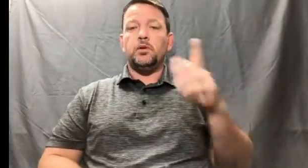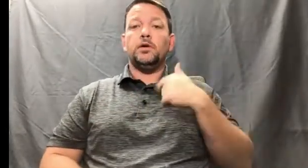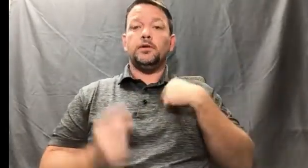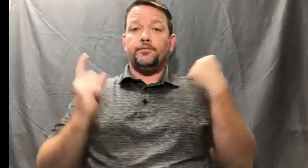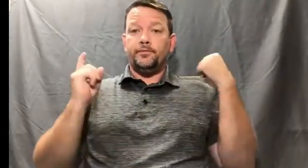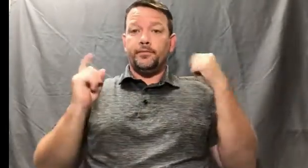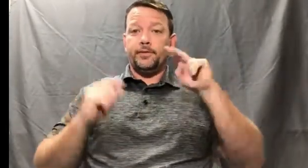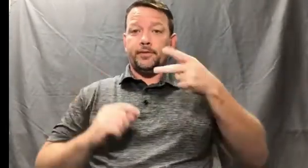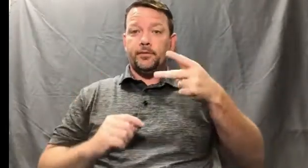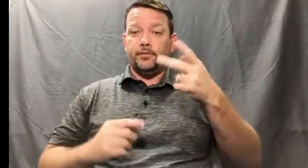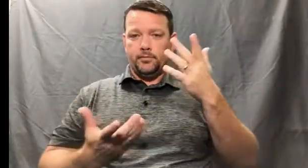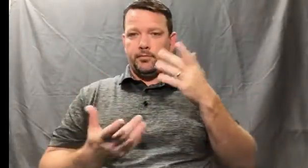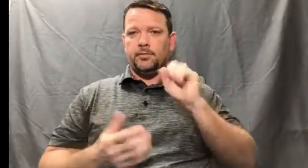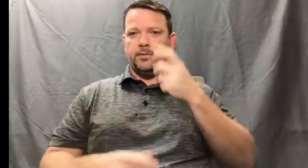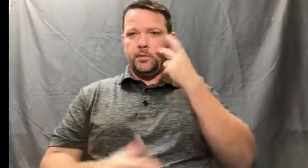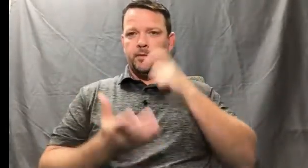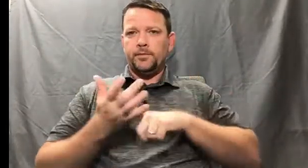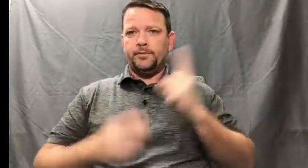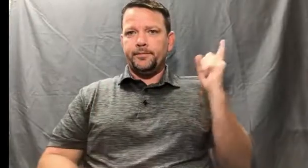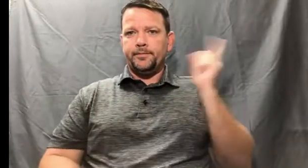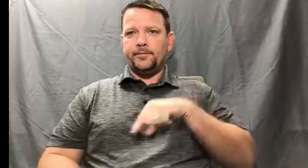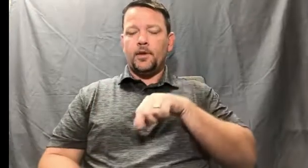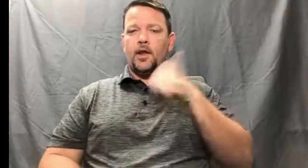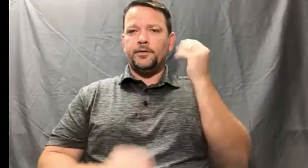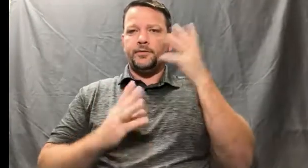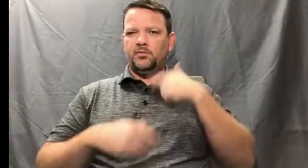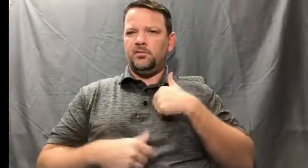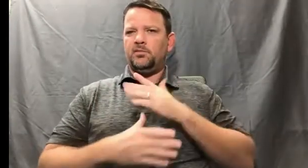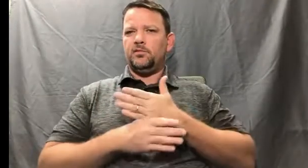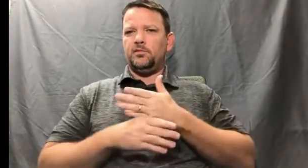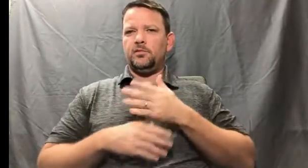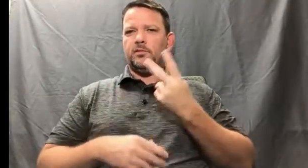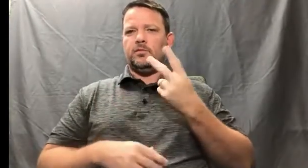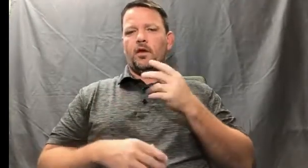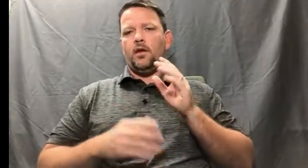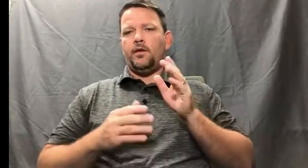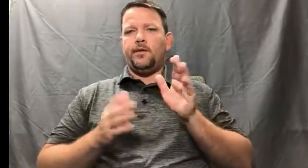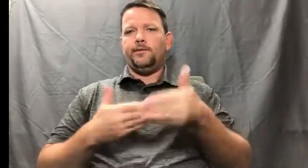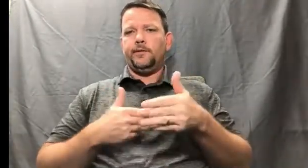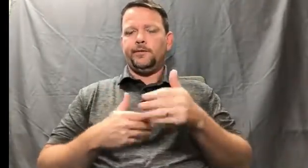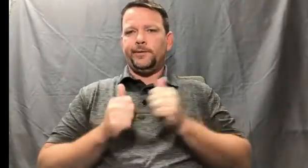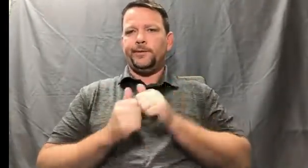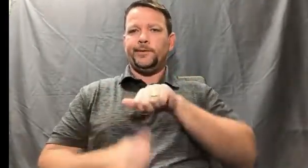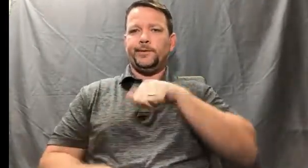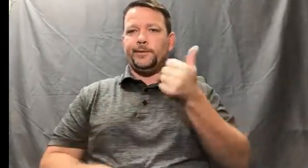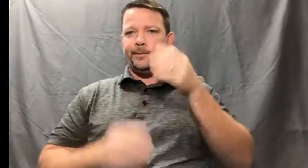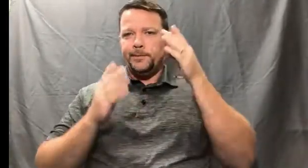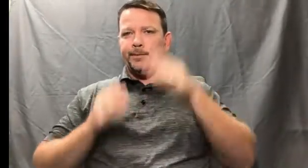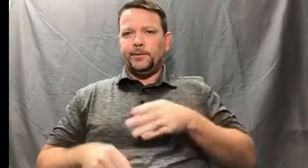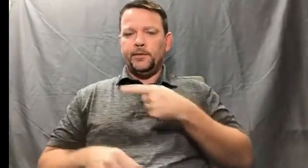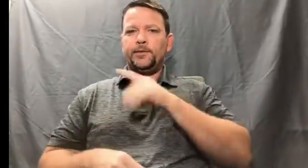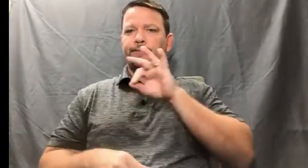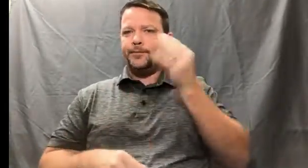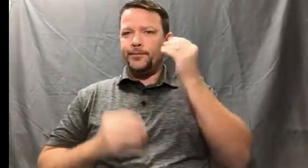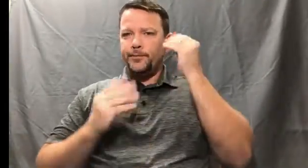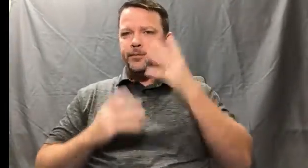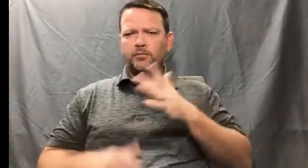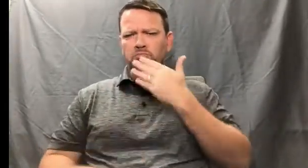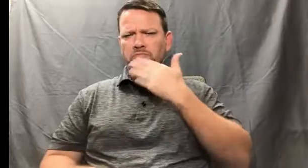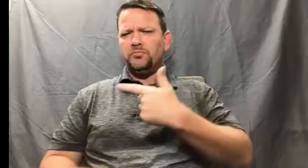I got interrupted so then I moved to the other one. Now I have this fake backdrop where I share with another